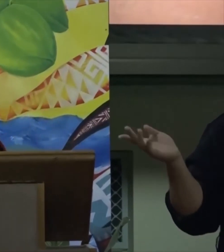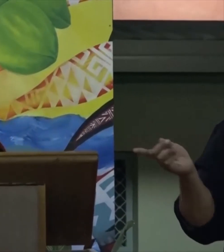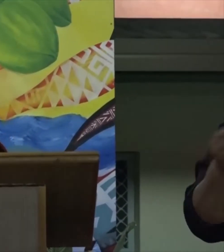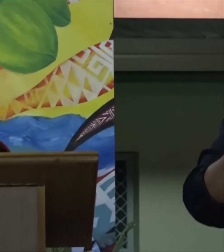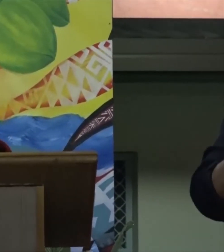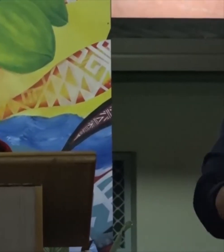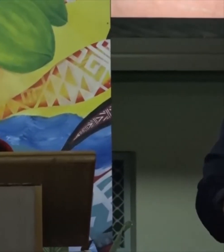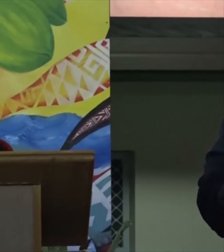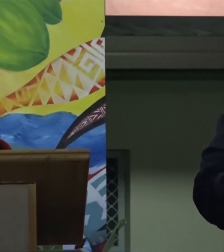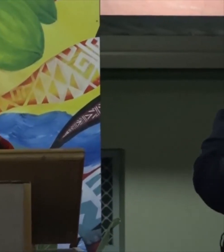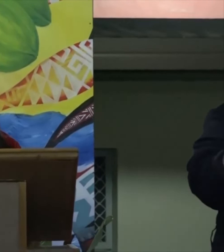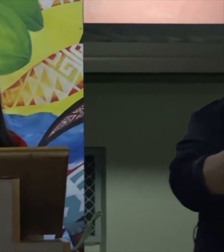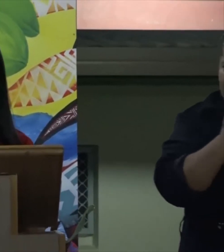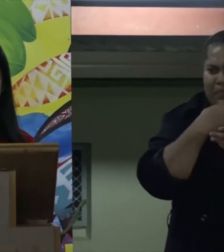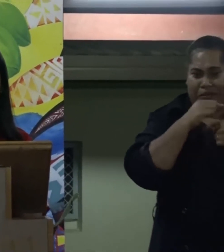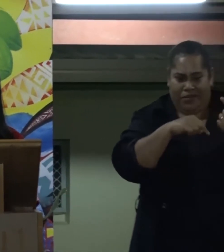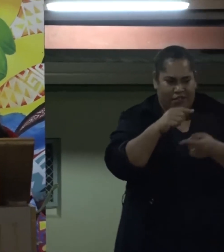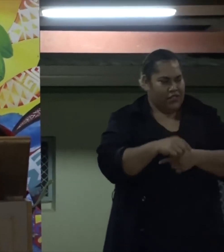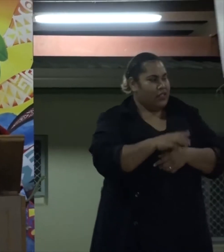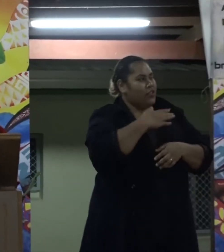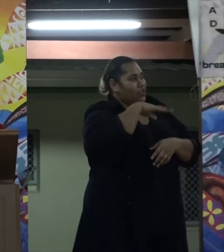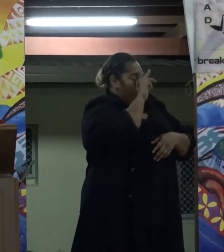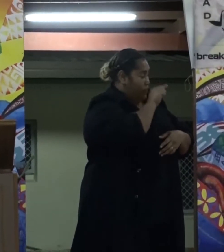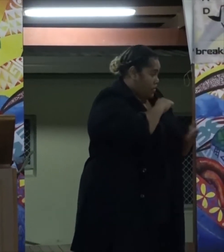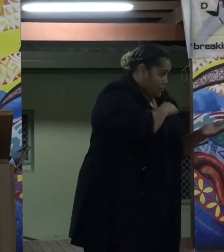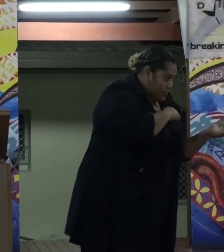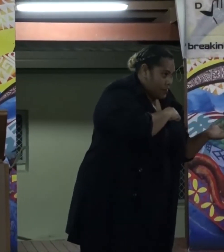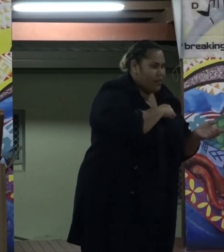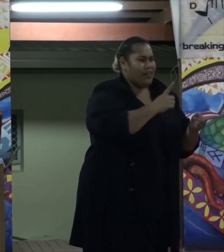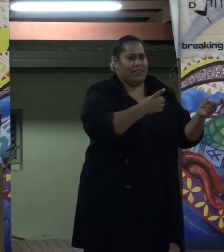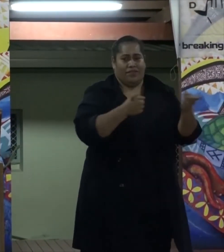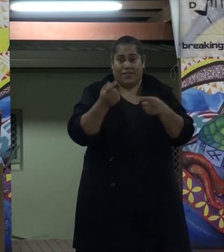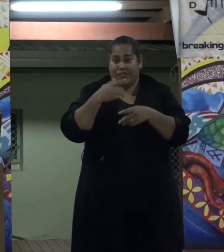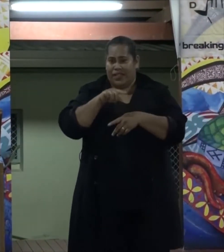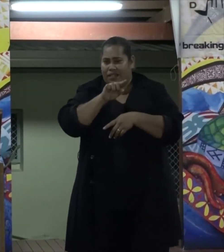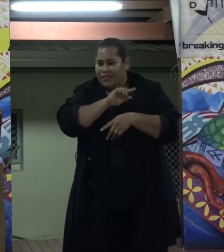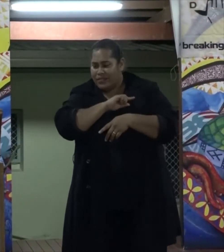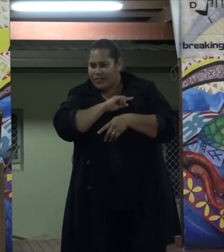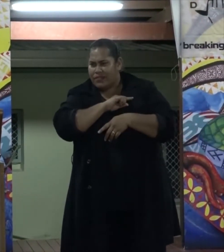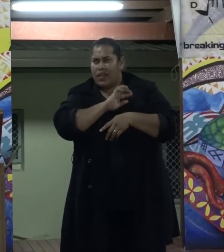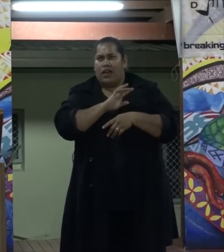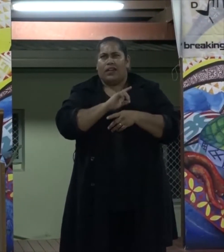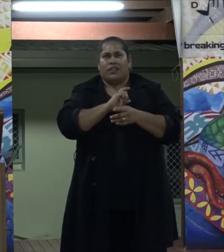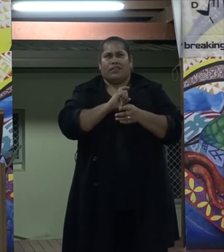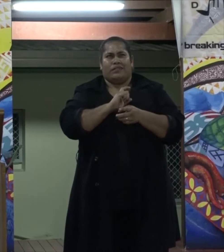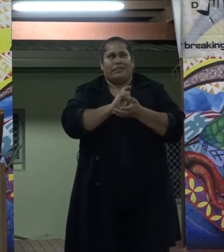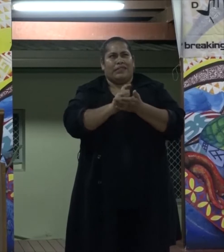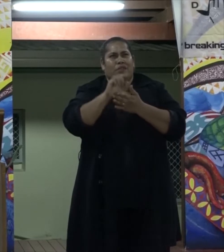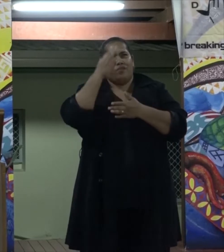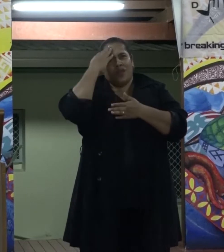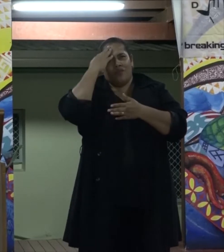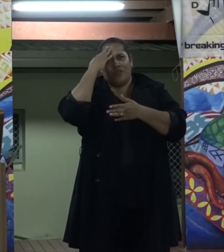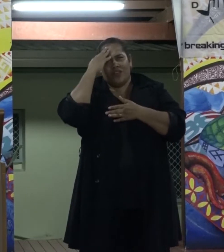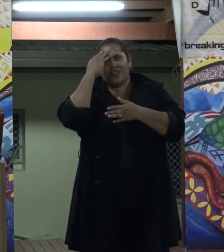To the chief guests and the distinguished guests, I remember, clearly as my memories of Fiji's blue